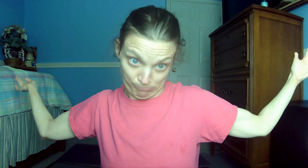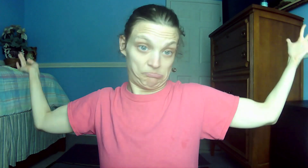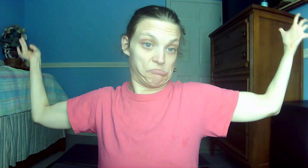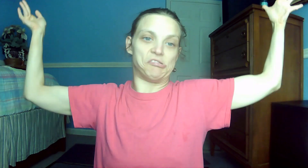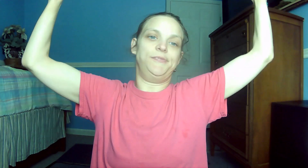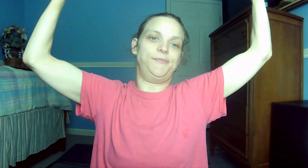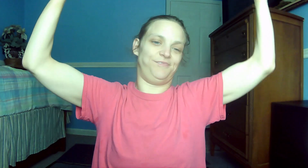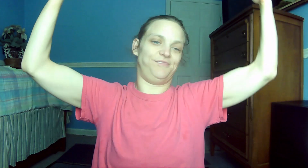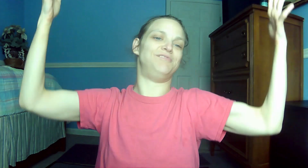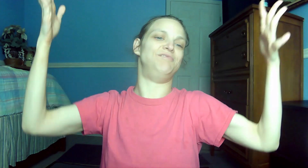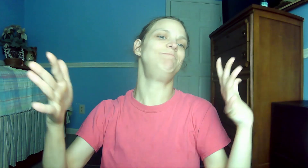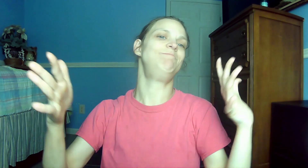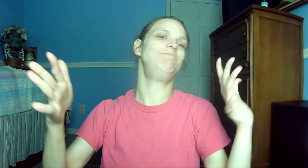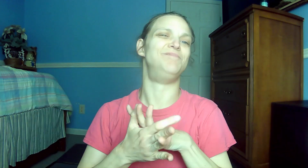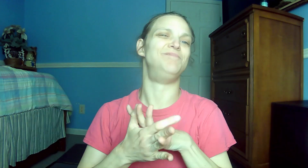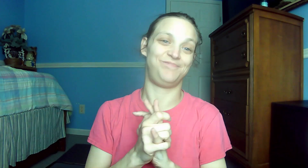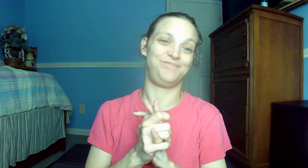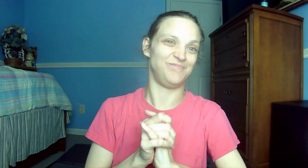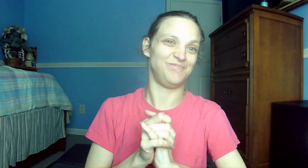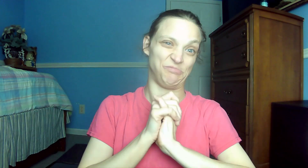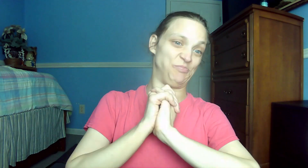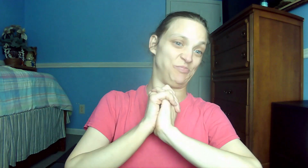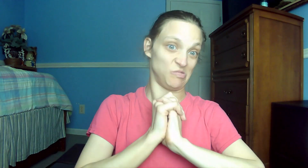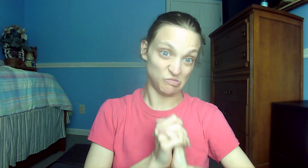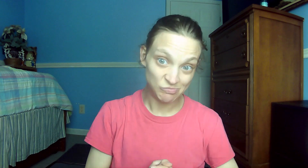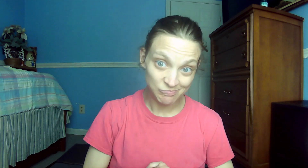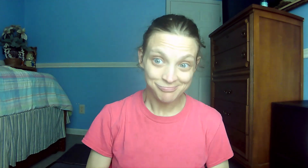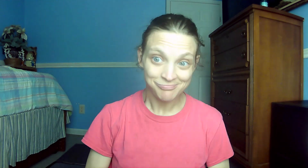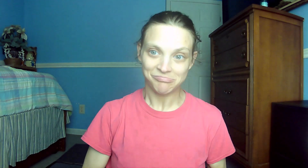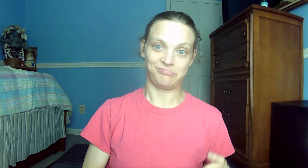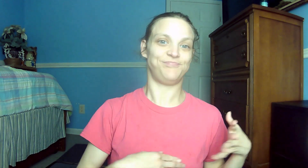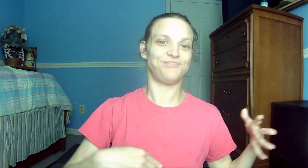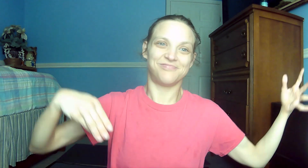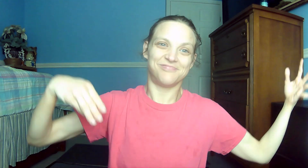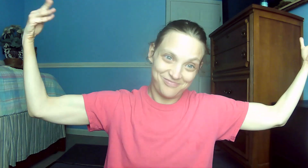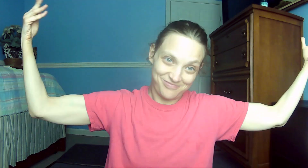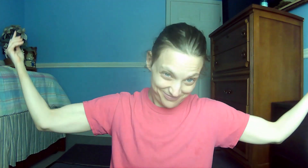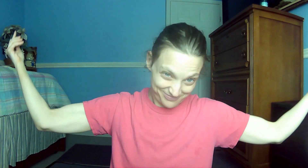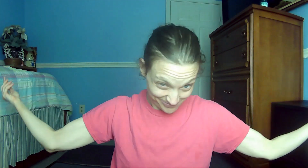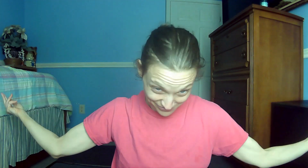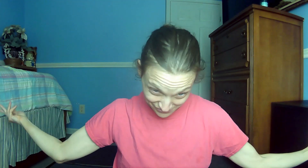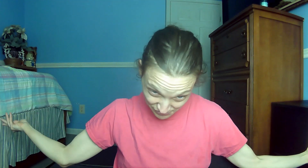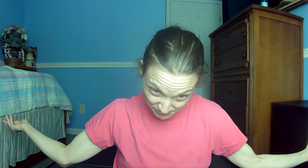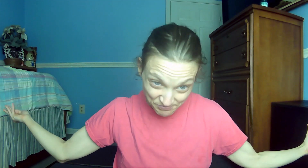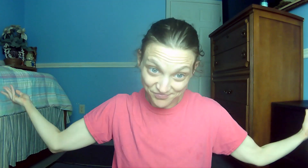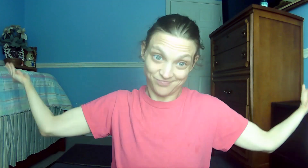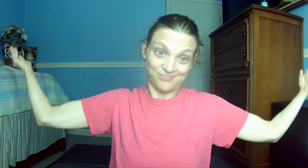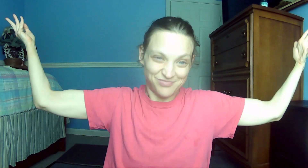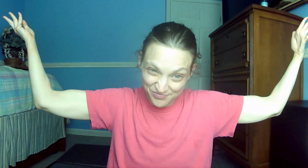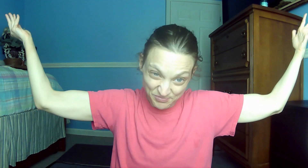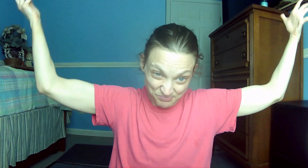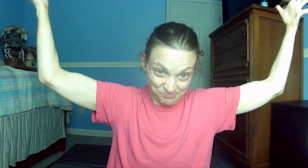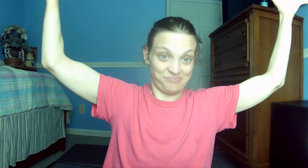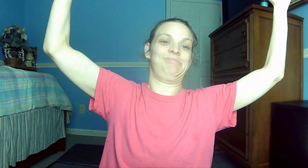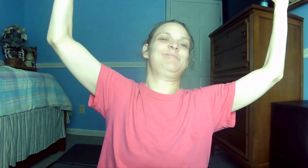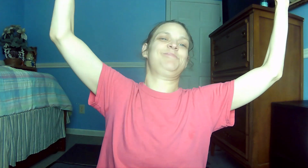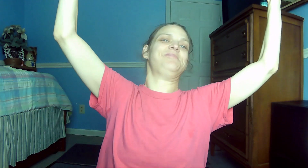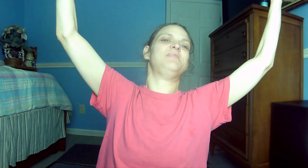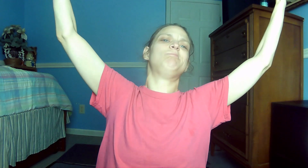41. Acts 2.42 They devoted themselves to the apostles' teaching and to fellowship, to the breaking of